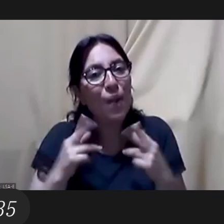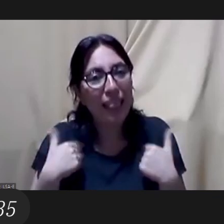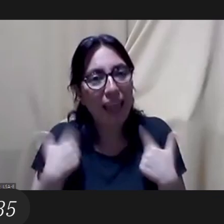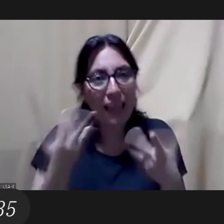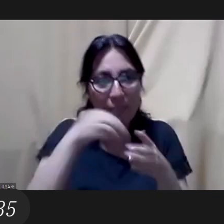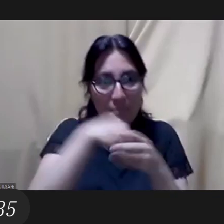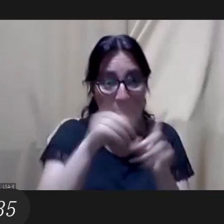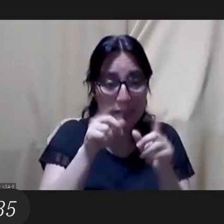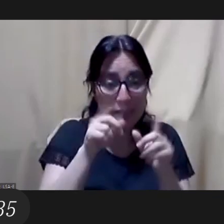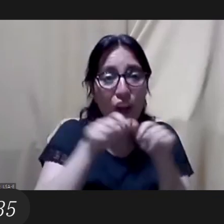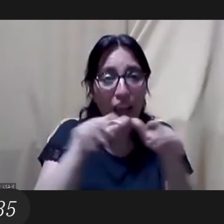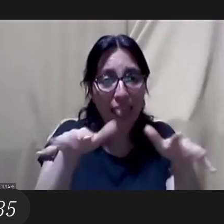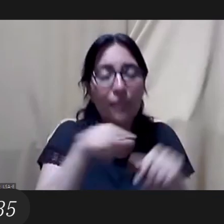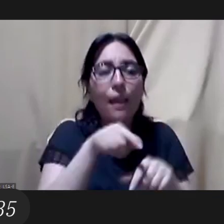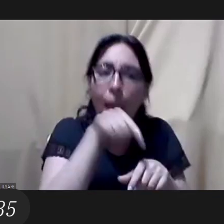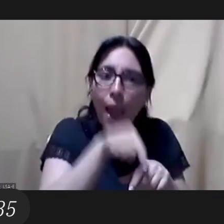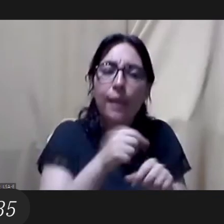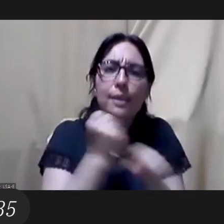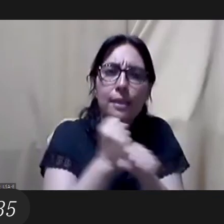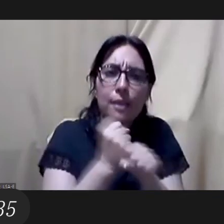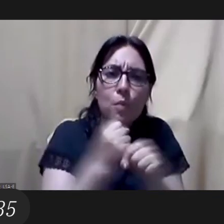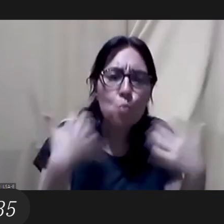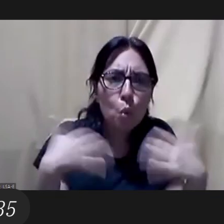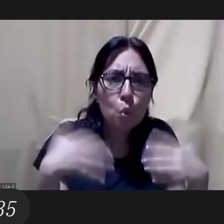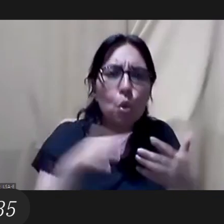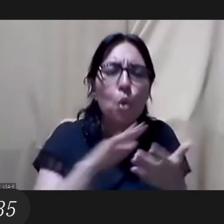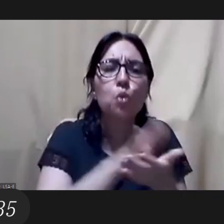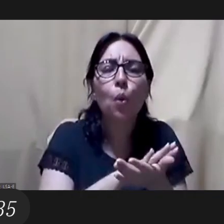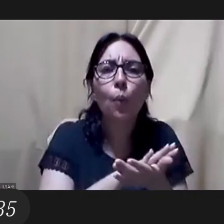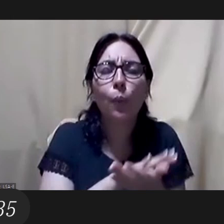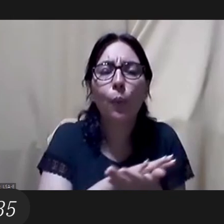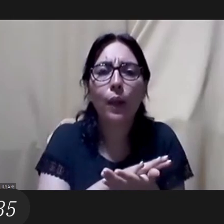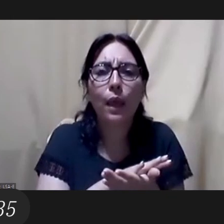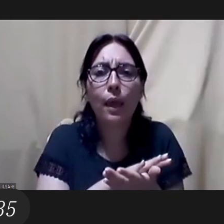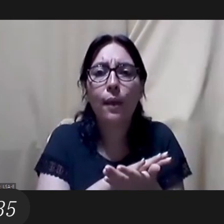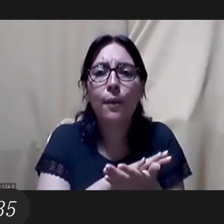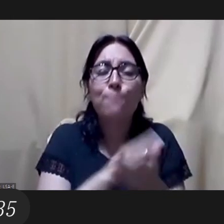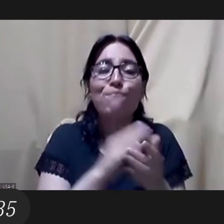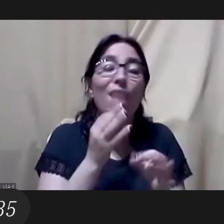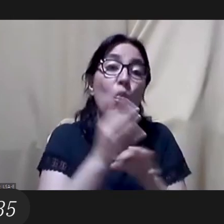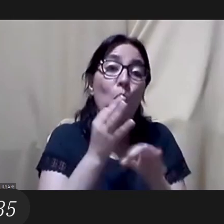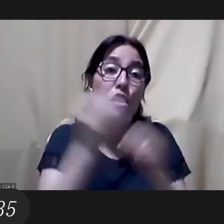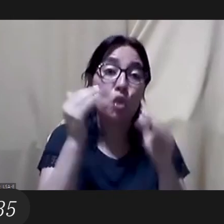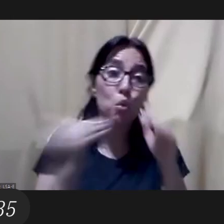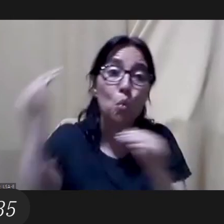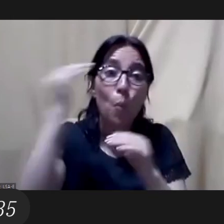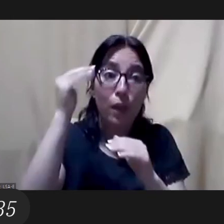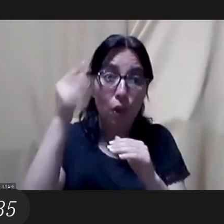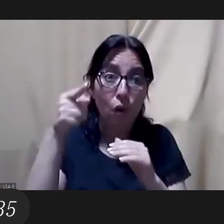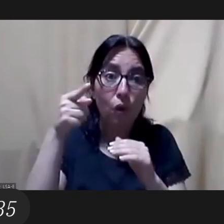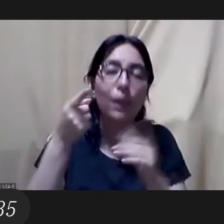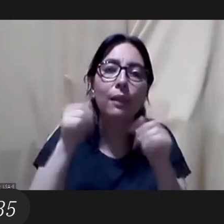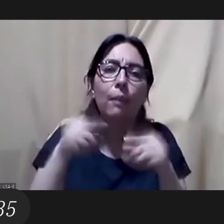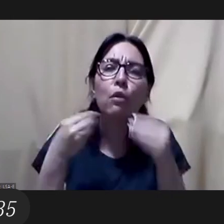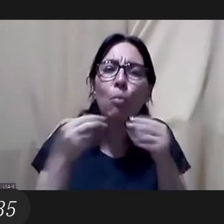members of that network and we are working a lot around superior or higher